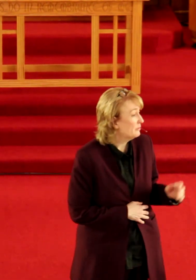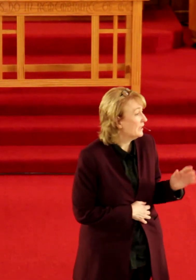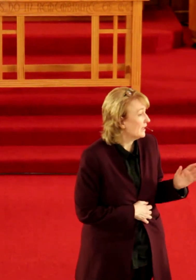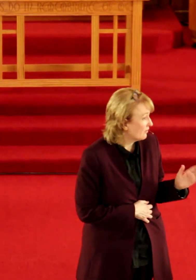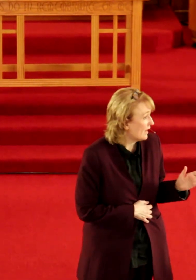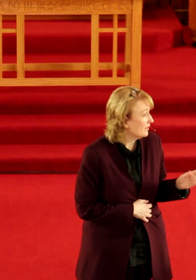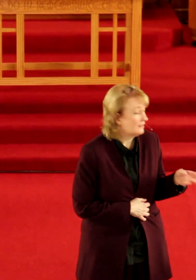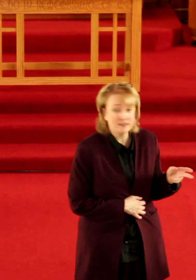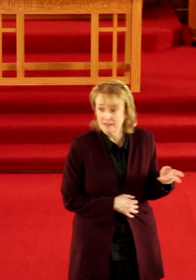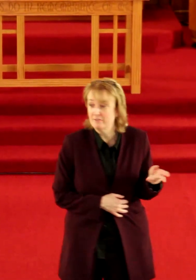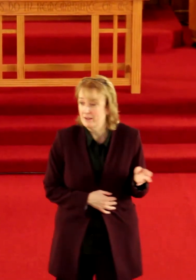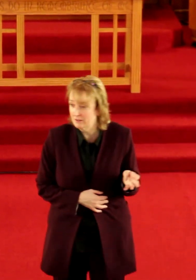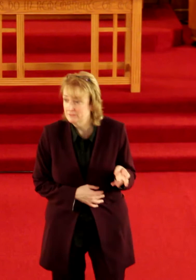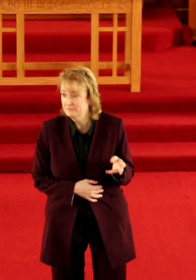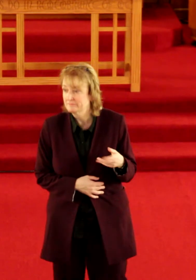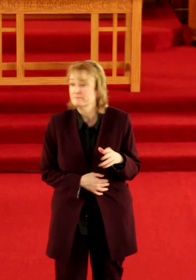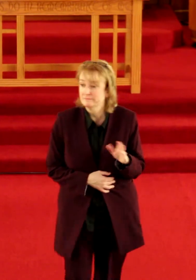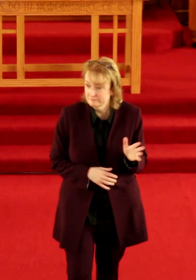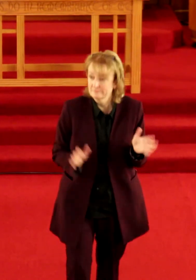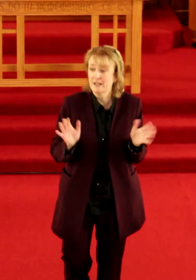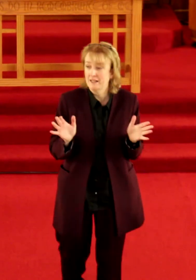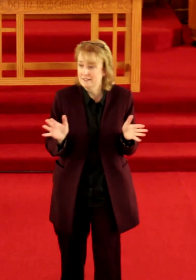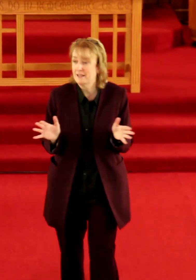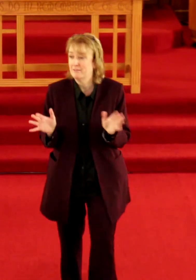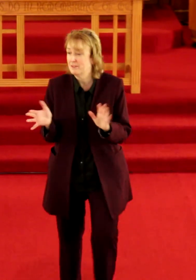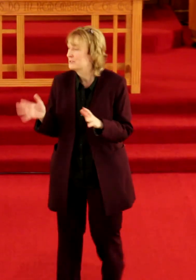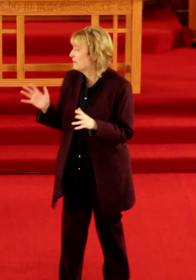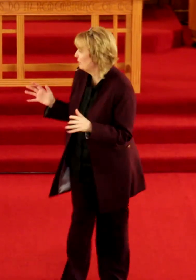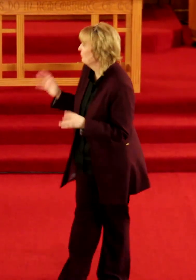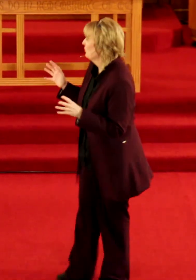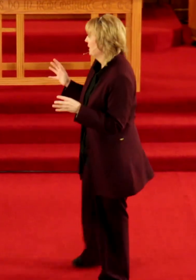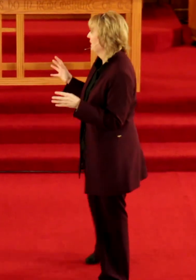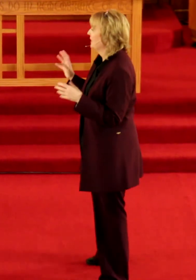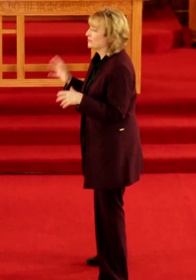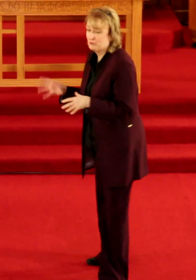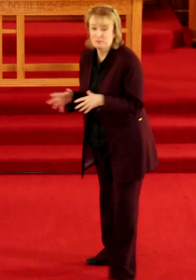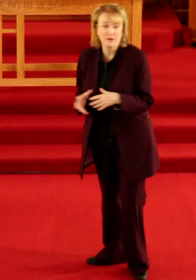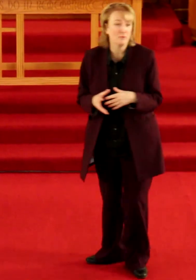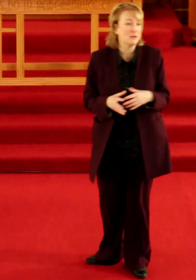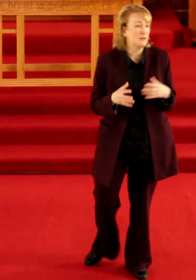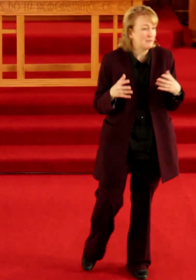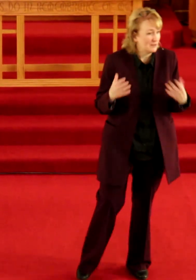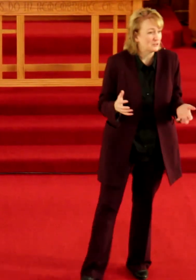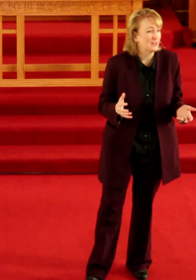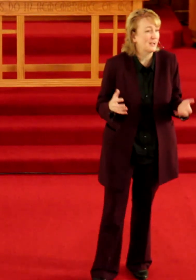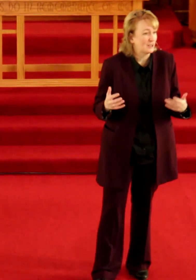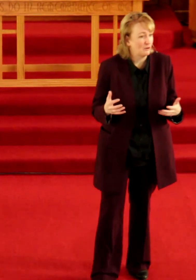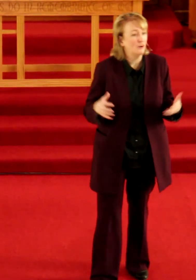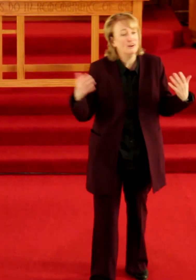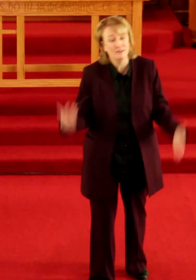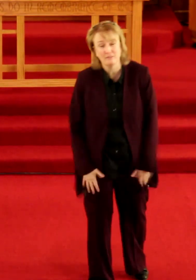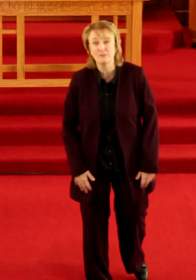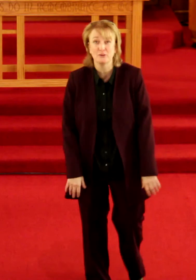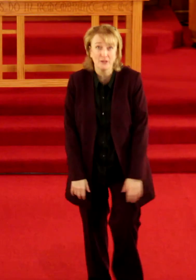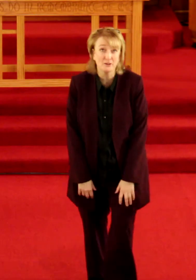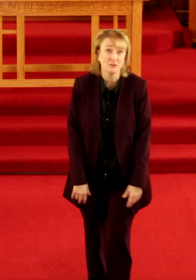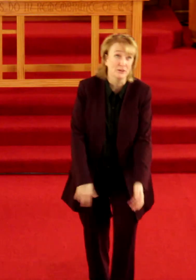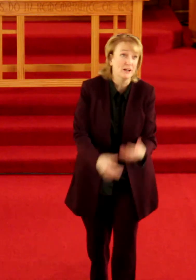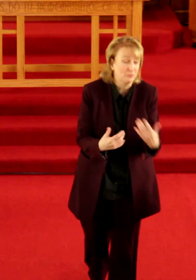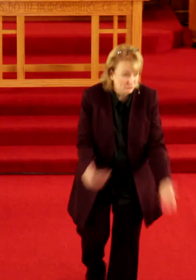bit like Crowley, the king of hell. I like to have things my own way, I like to do it my way, but eventually I go, oh for the greater good I will